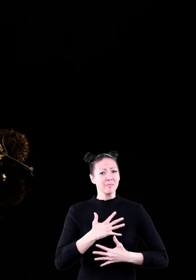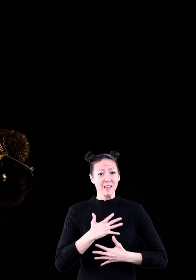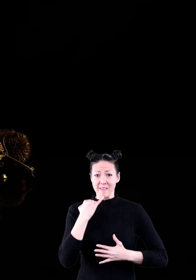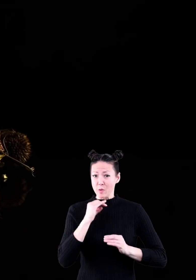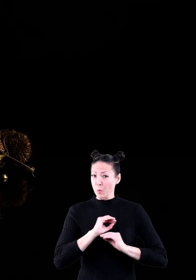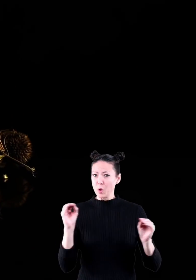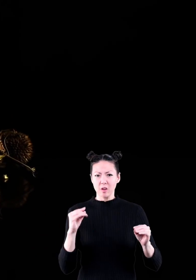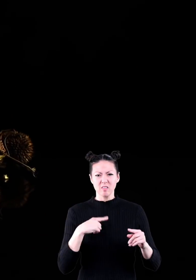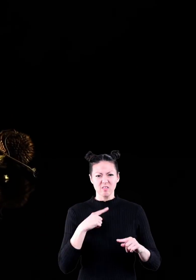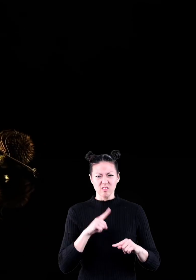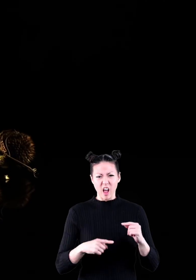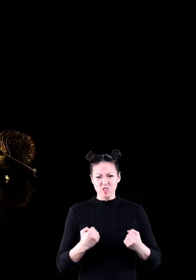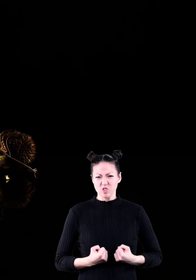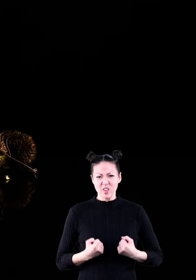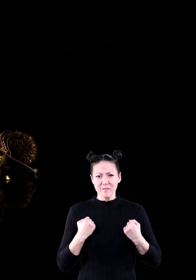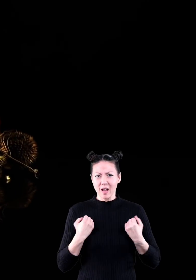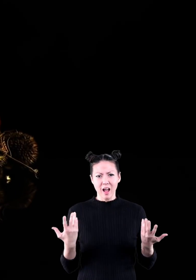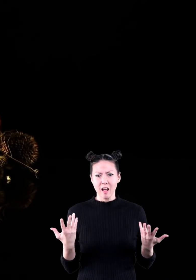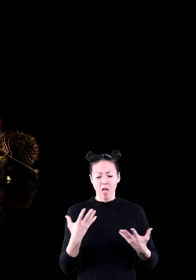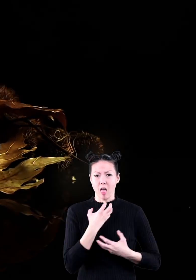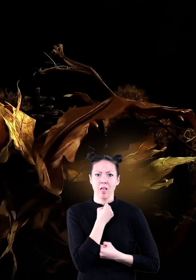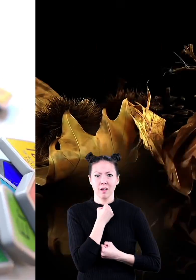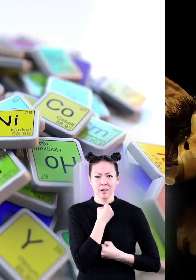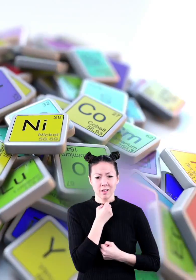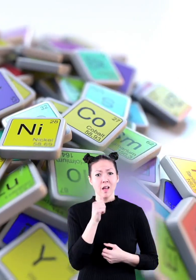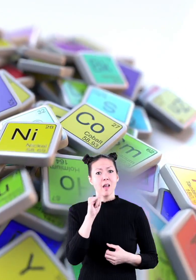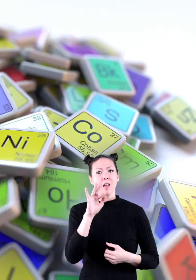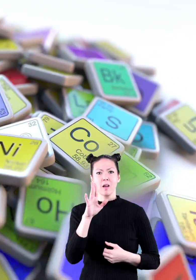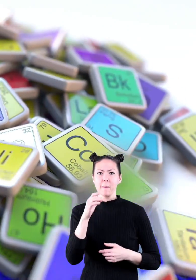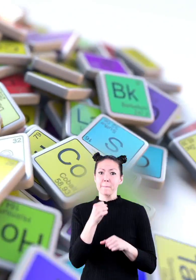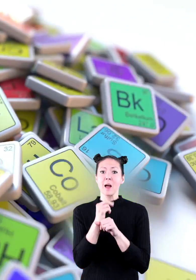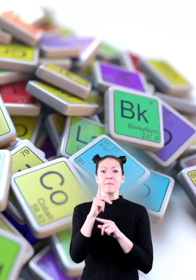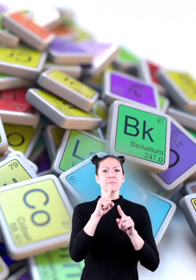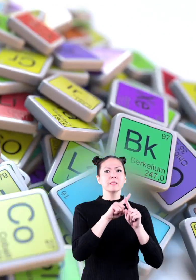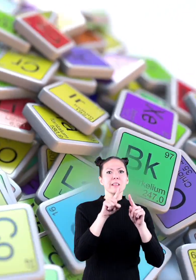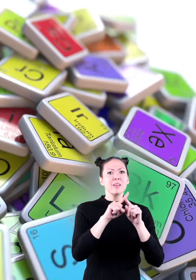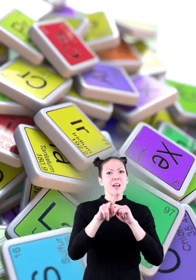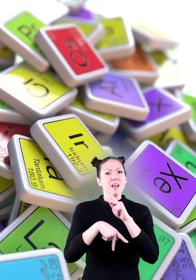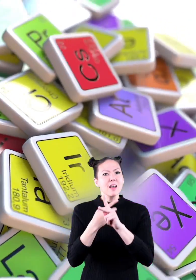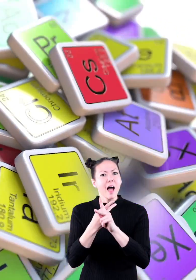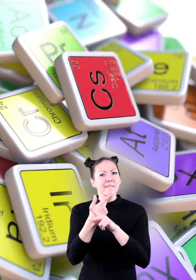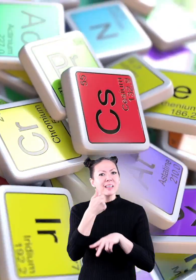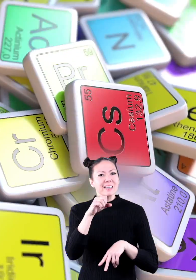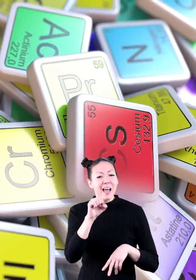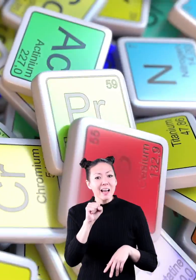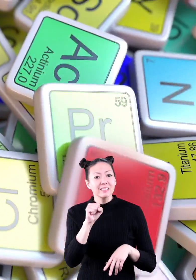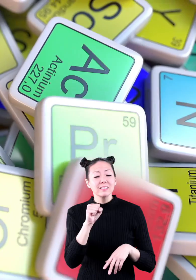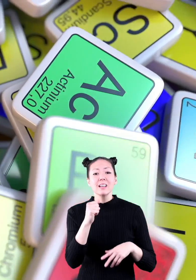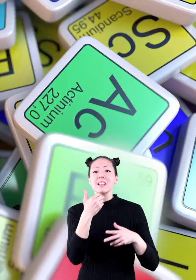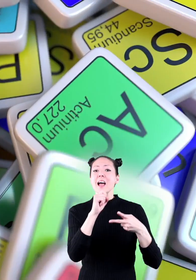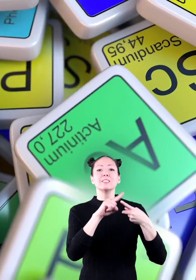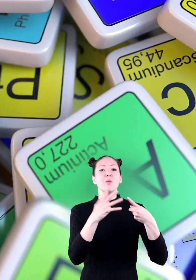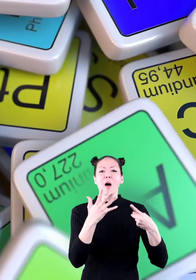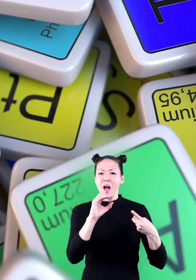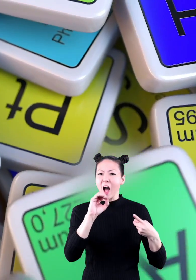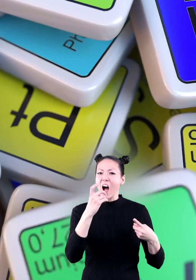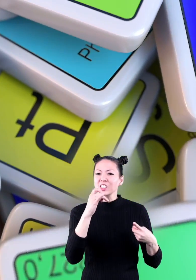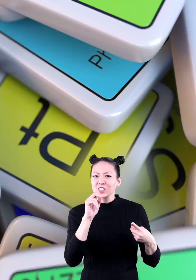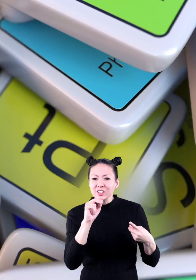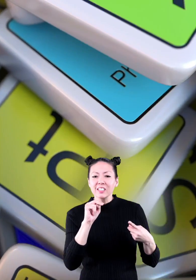it, none of us could survive. The air is made up of different gases. One of the gases, oxygen,